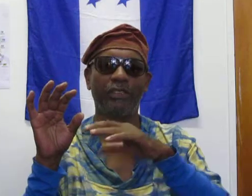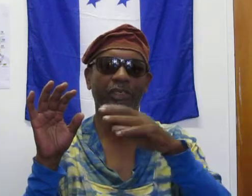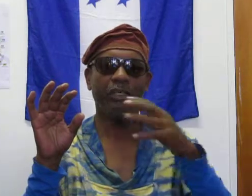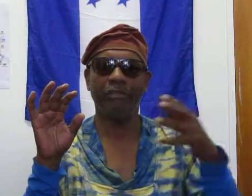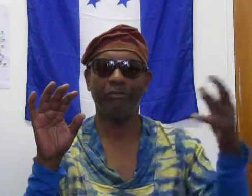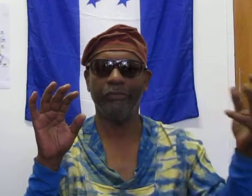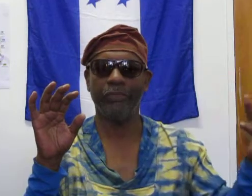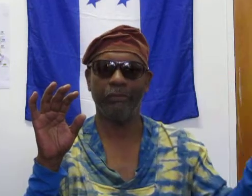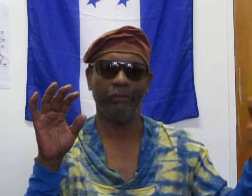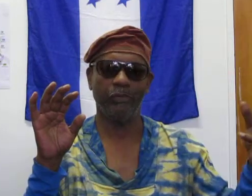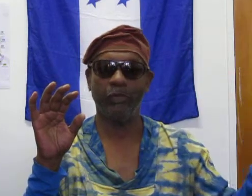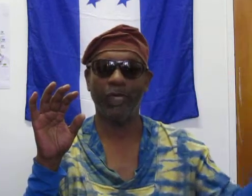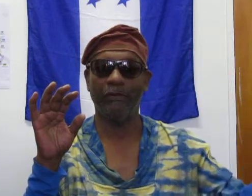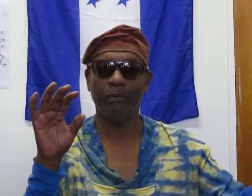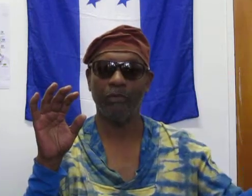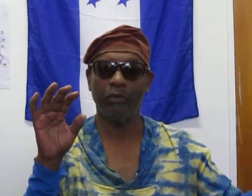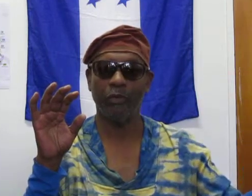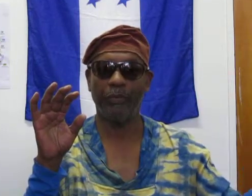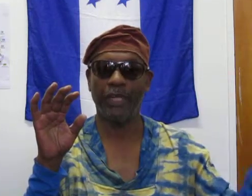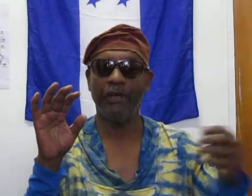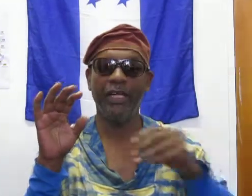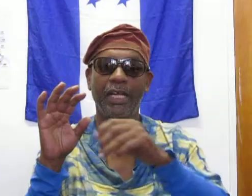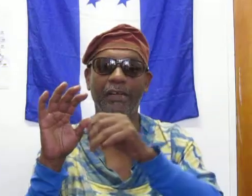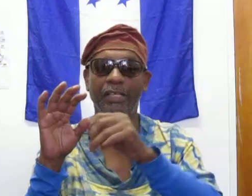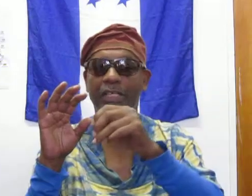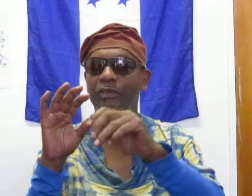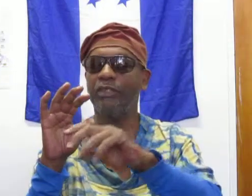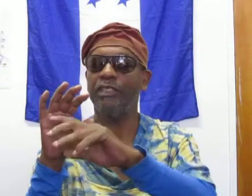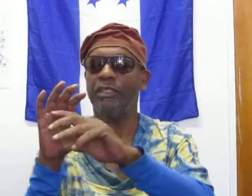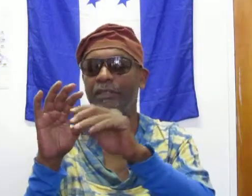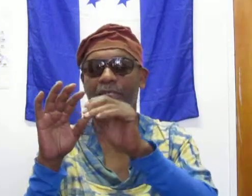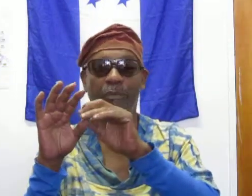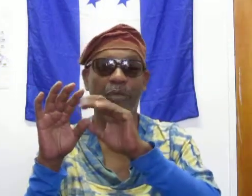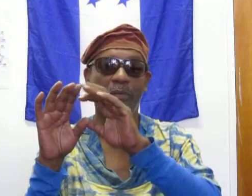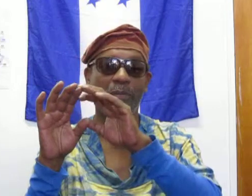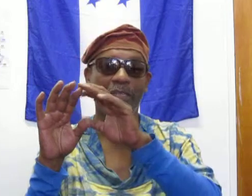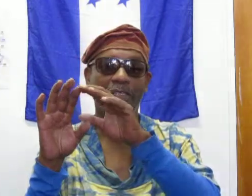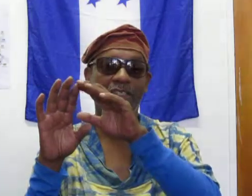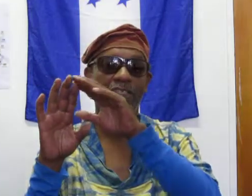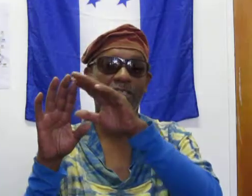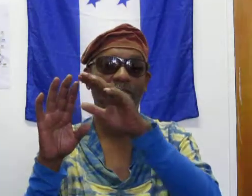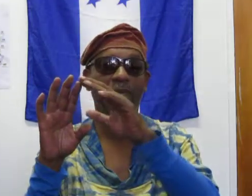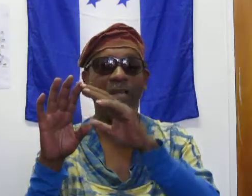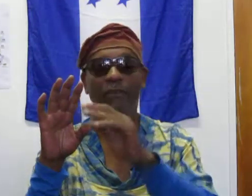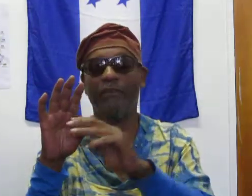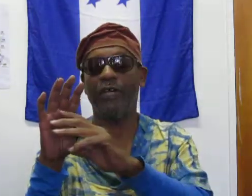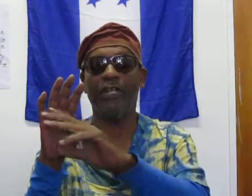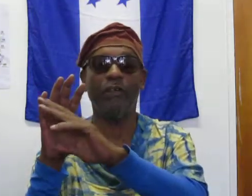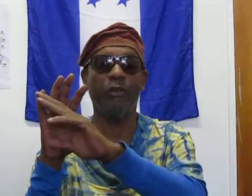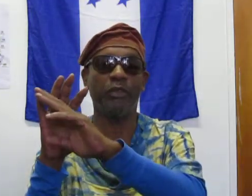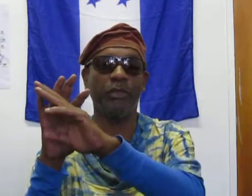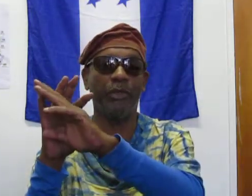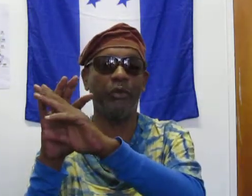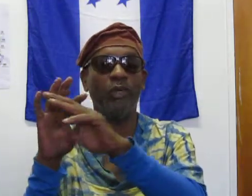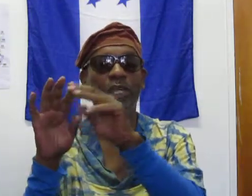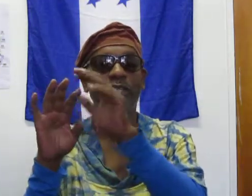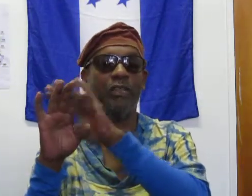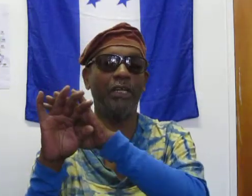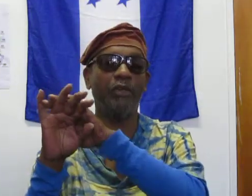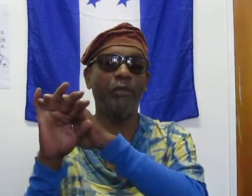young, you know, whatever group there. And then they used to, then they put it in places, judges, whatever have you, and finally, they go up to the Supreme Court. So, like, lo and